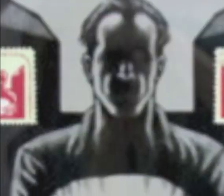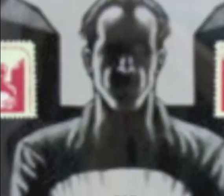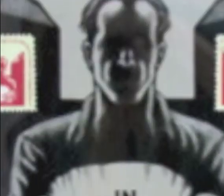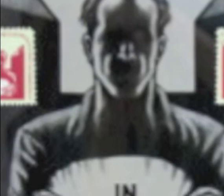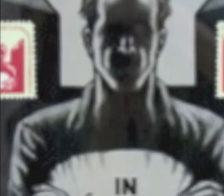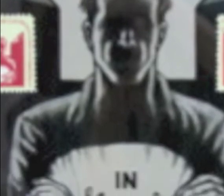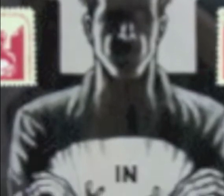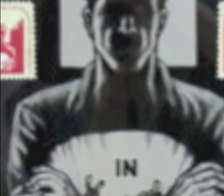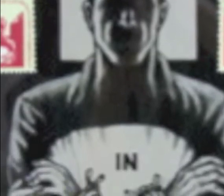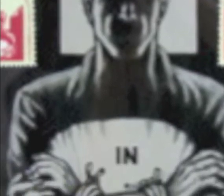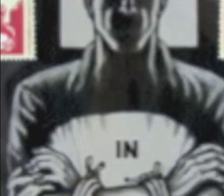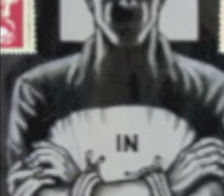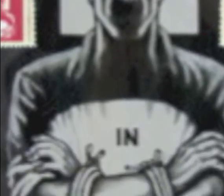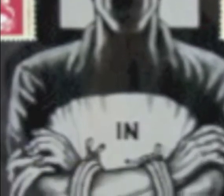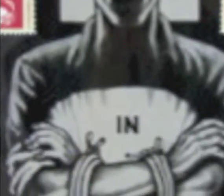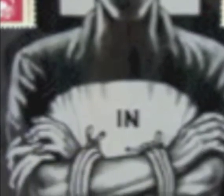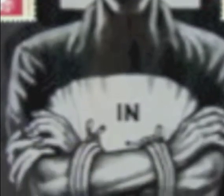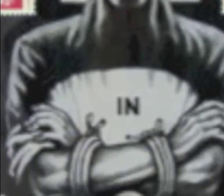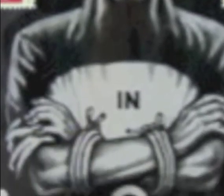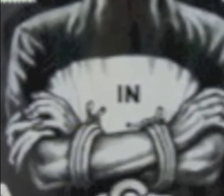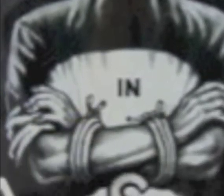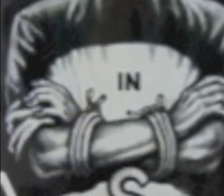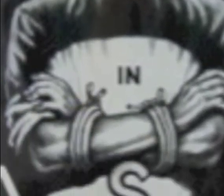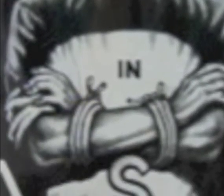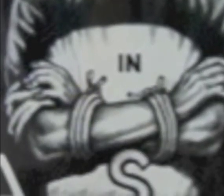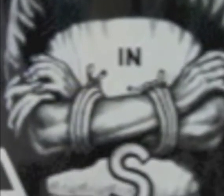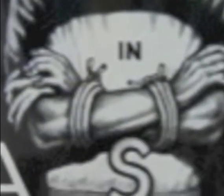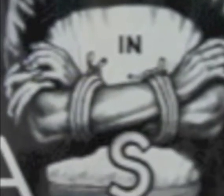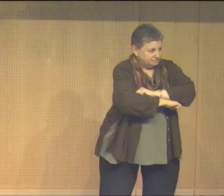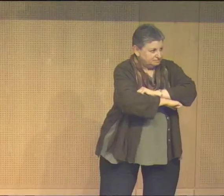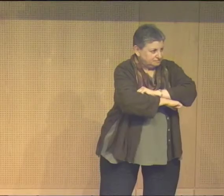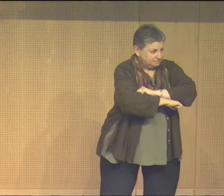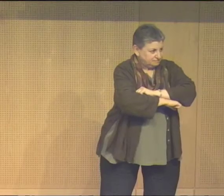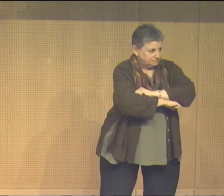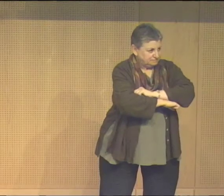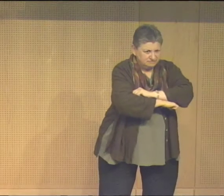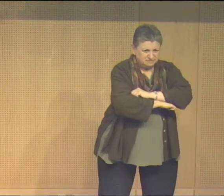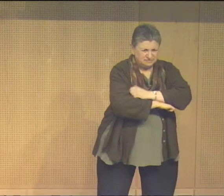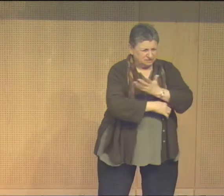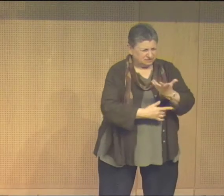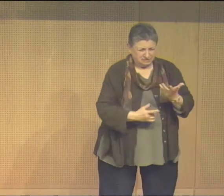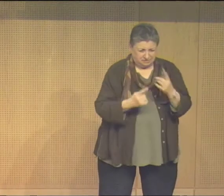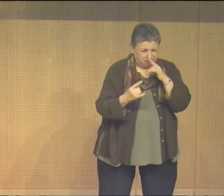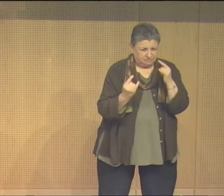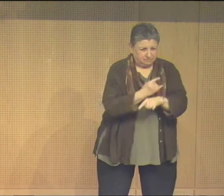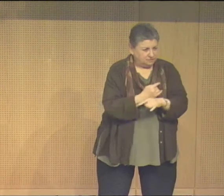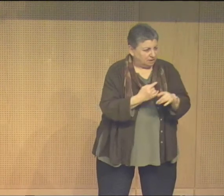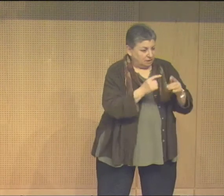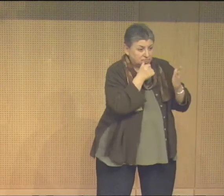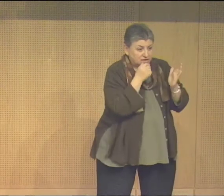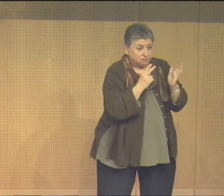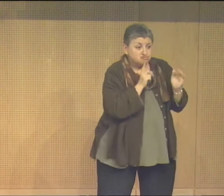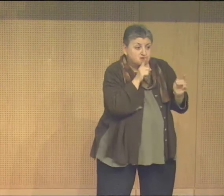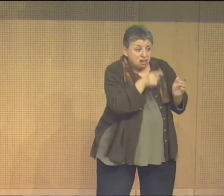of...